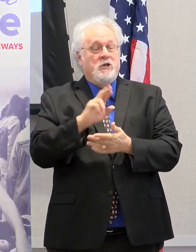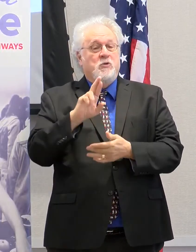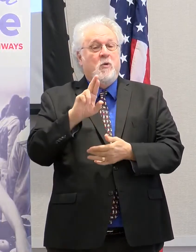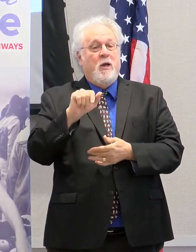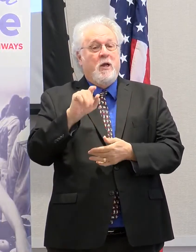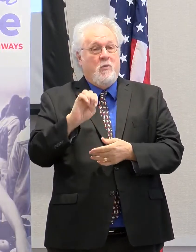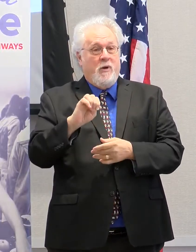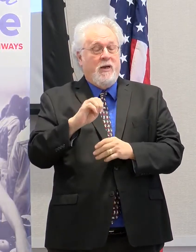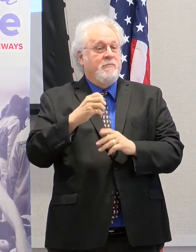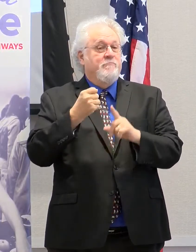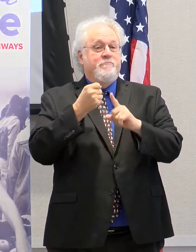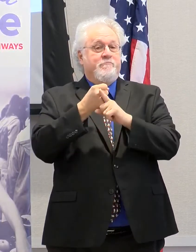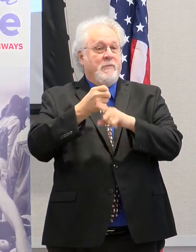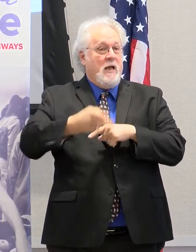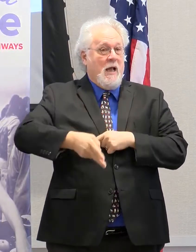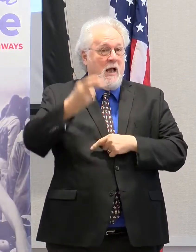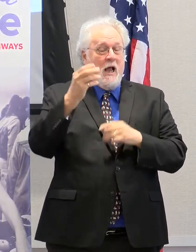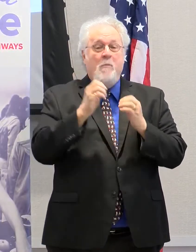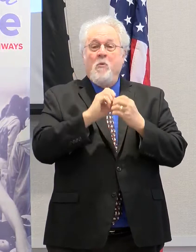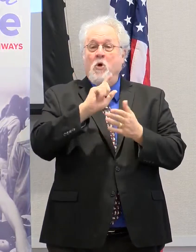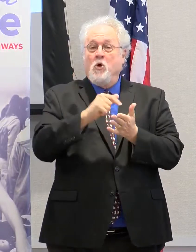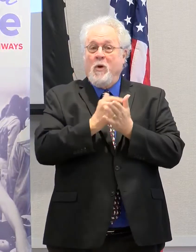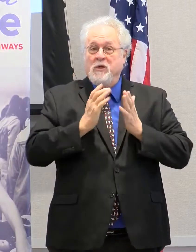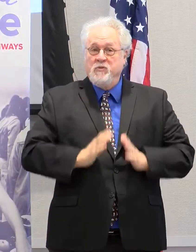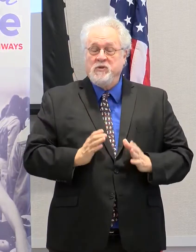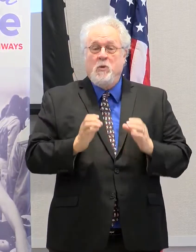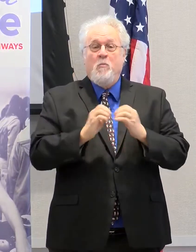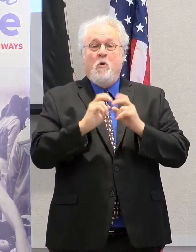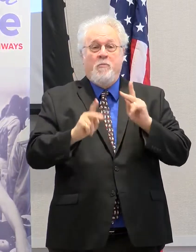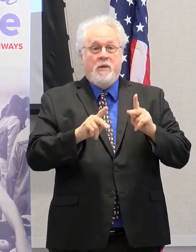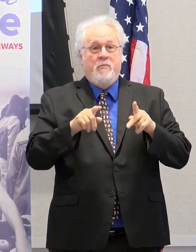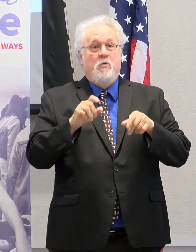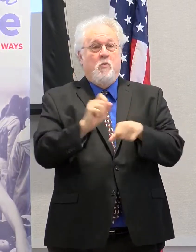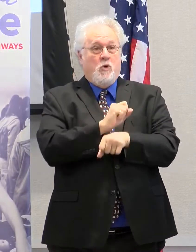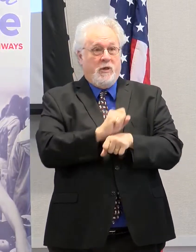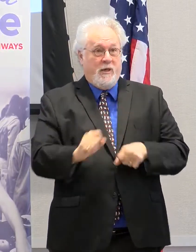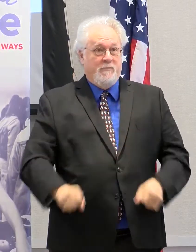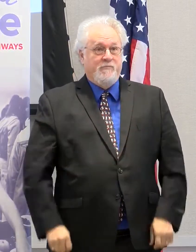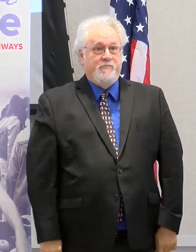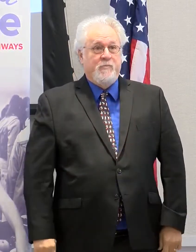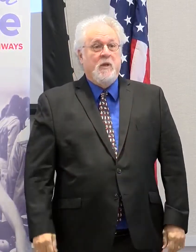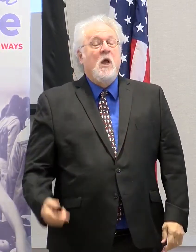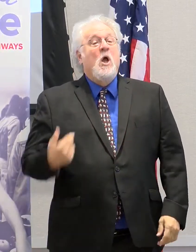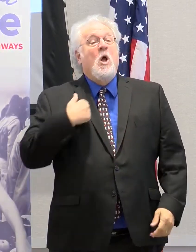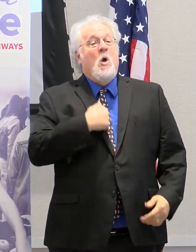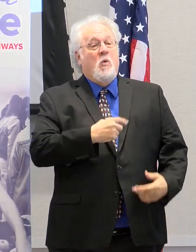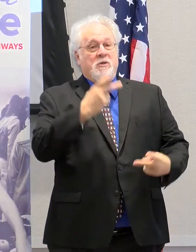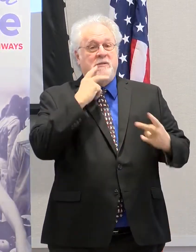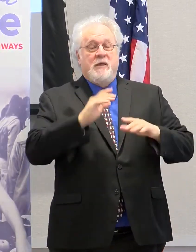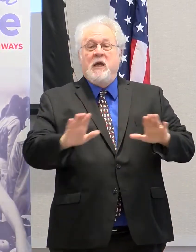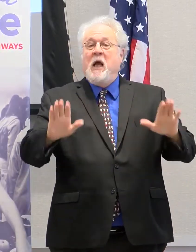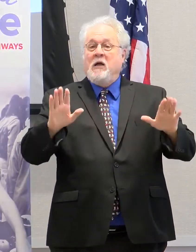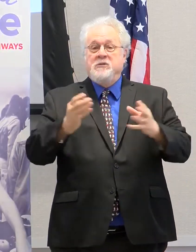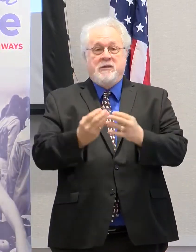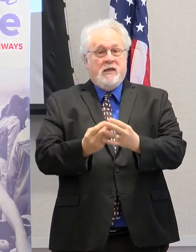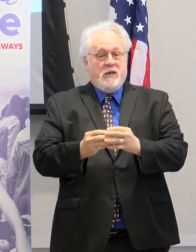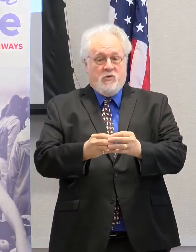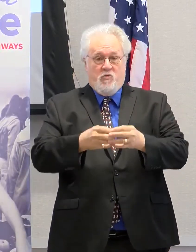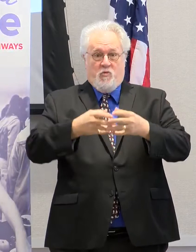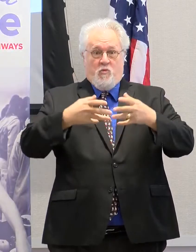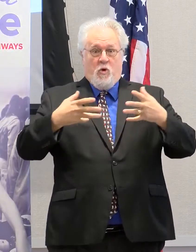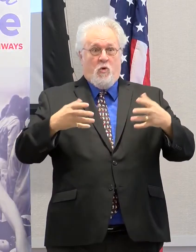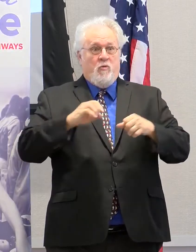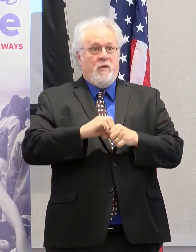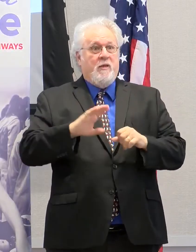an all-time high. That's more graduates, more people in the workforce. We're seeing outstanding growth right here